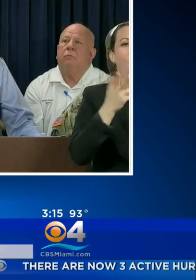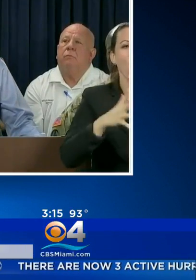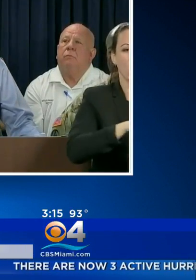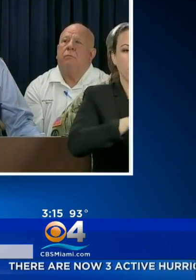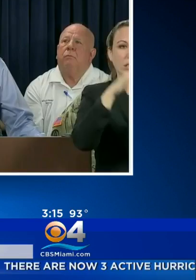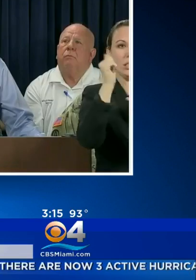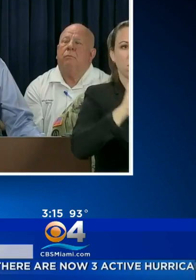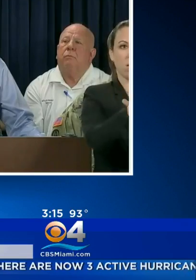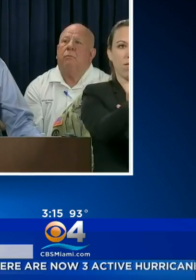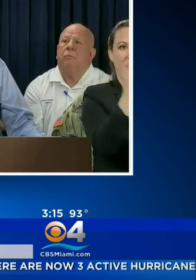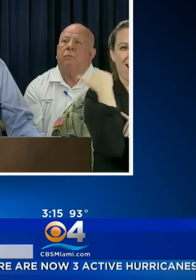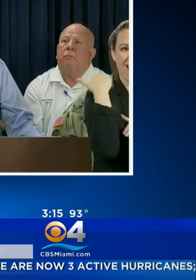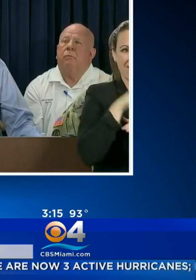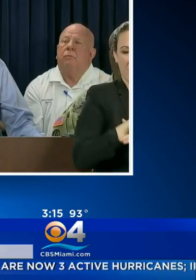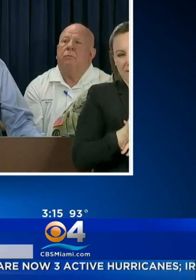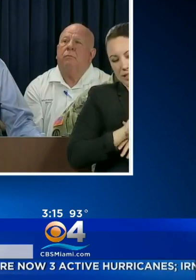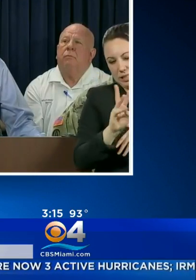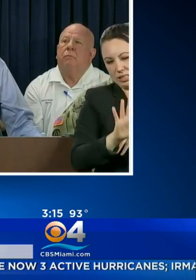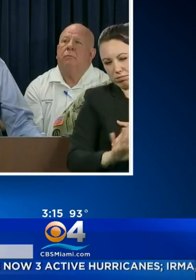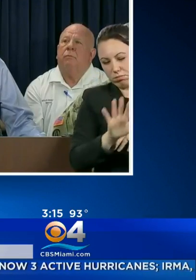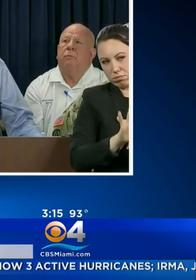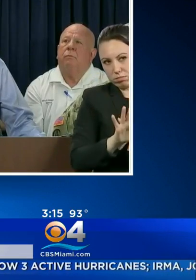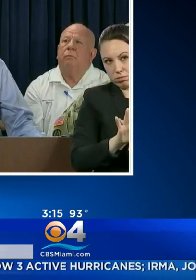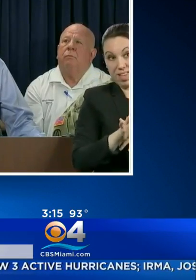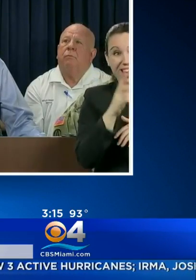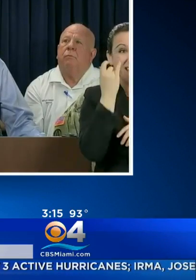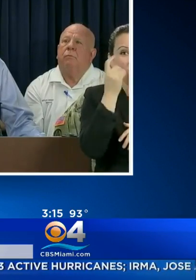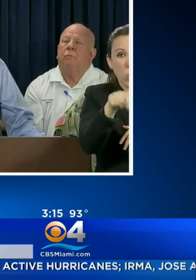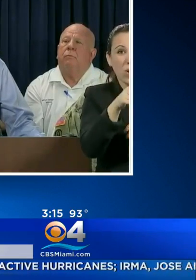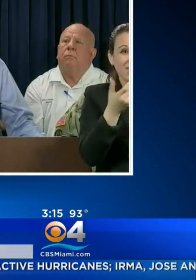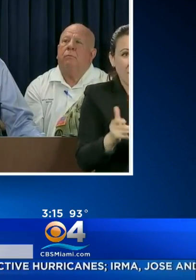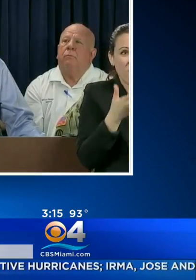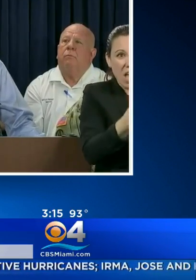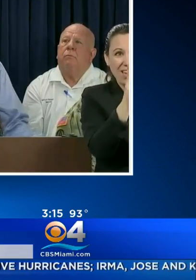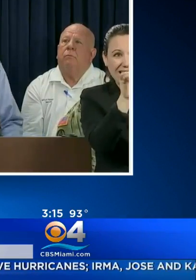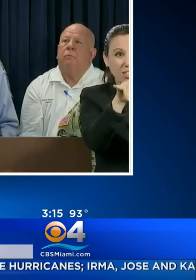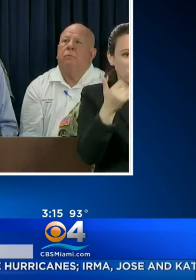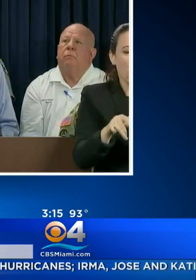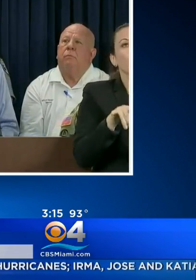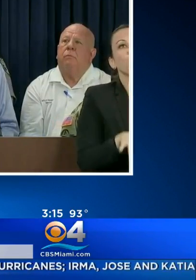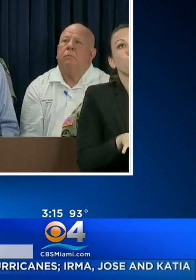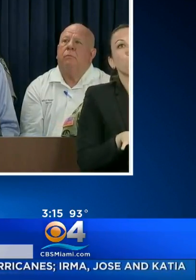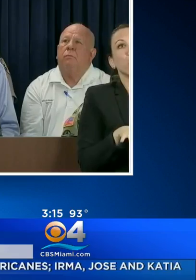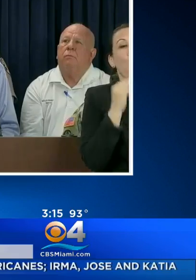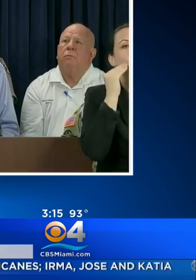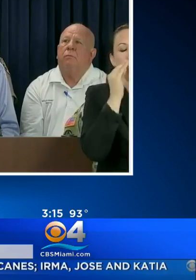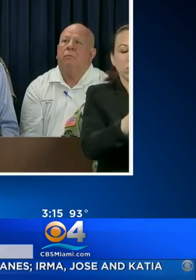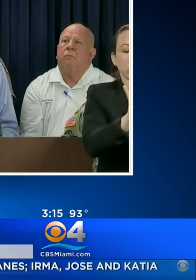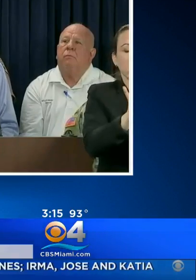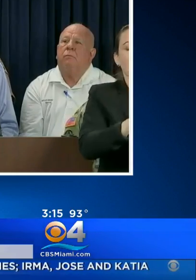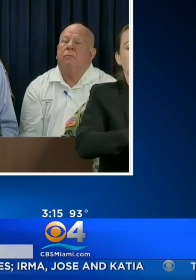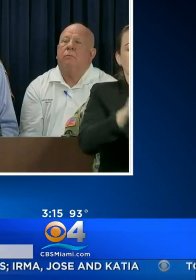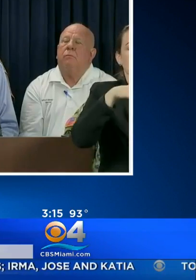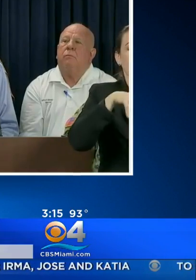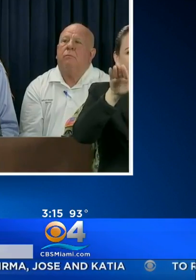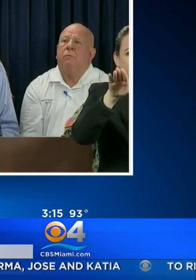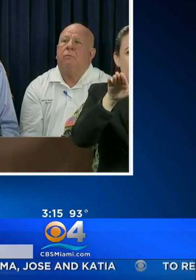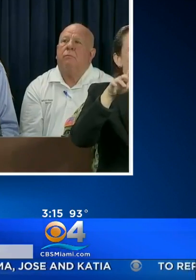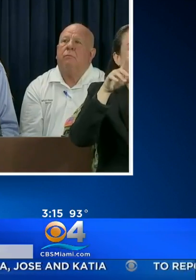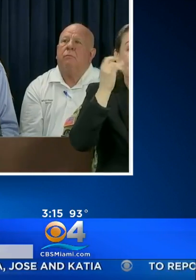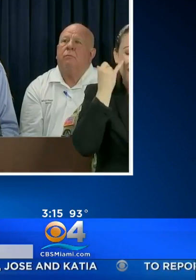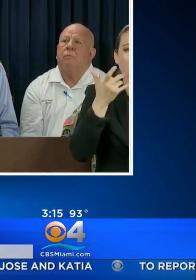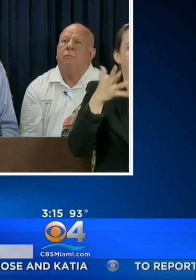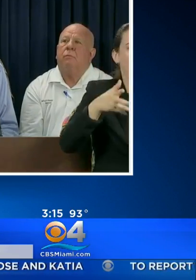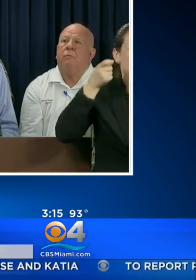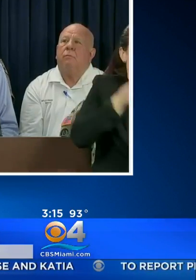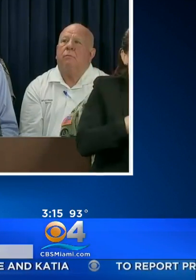FROM THE KEYS AS OF 6 P.M. LAST NIGHT. IF YOU ARE IN THE KEYS AND STILL HOME, LEAVE AND GET OUT. WE CAN'T SAVE YOU